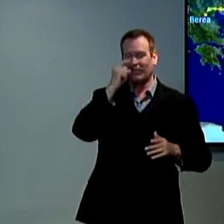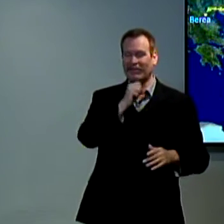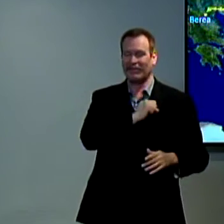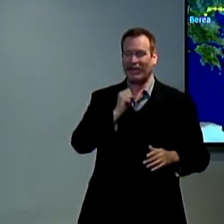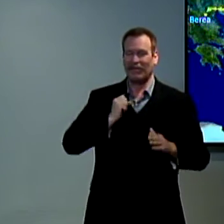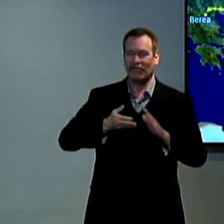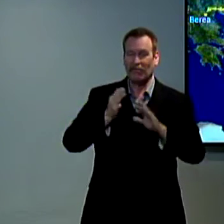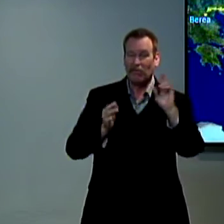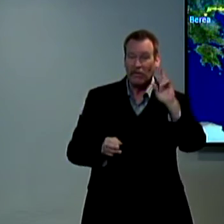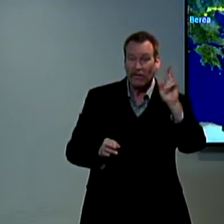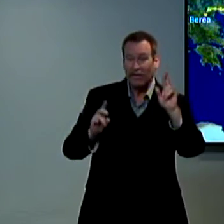swear an oath on the bible